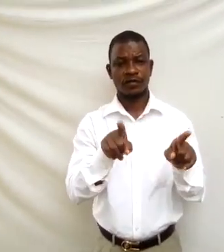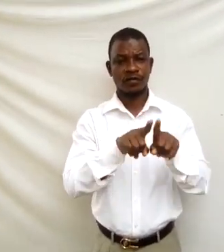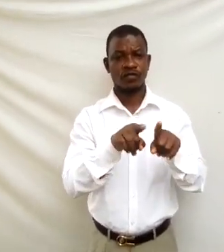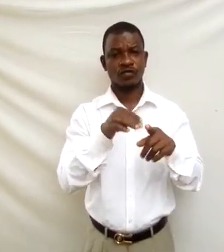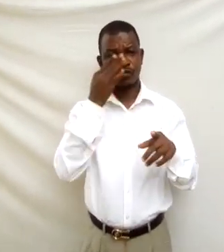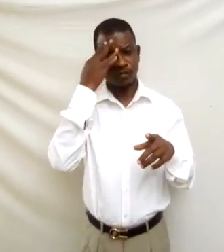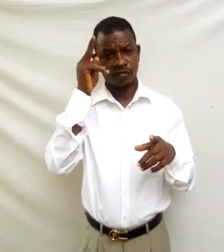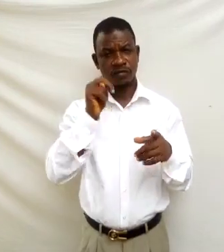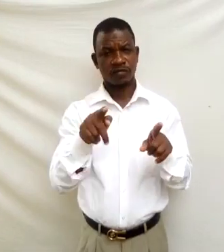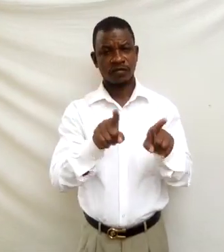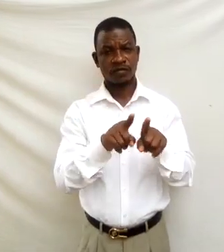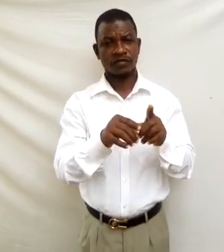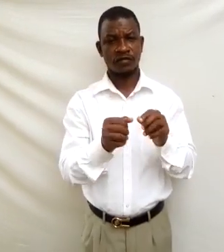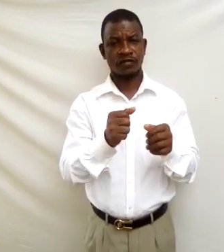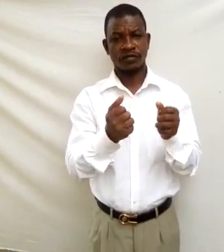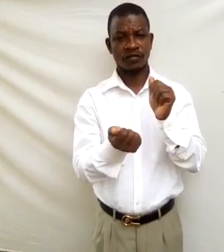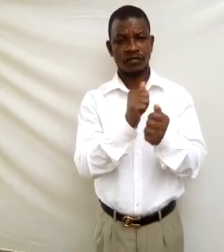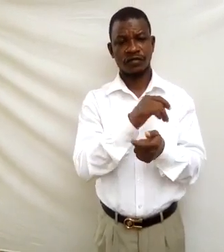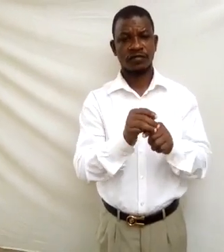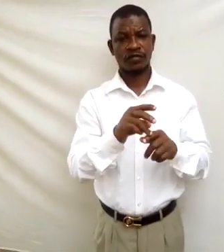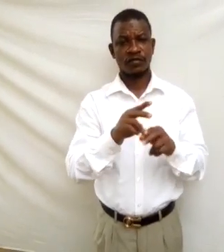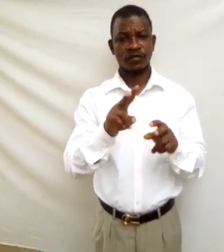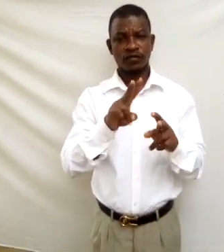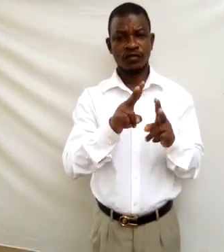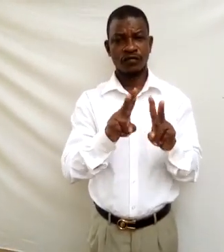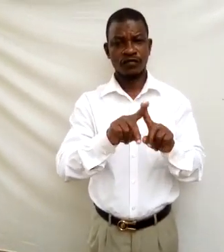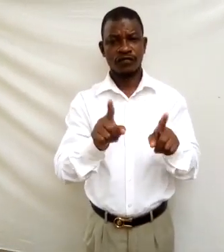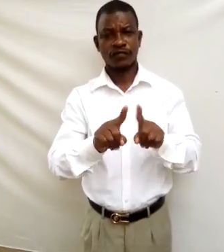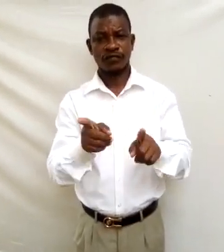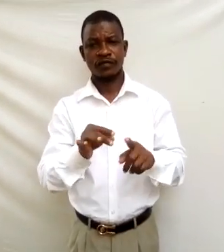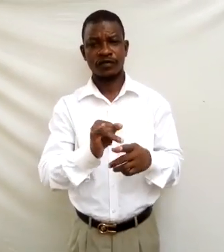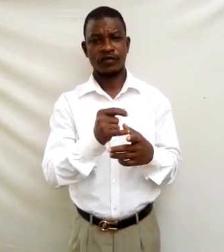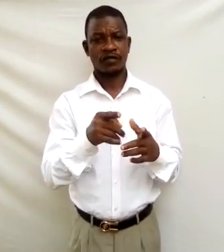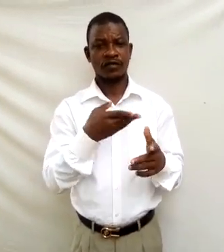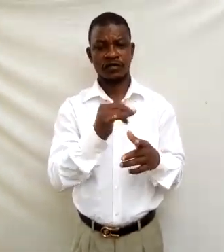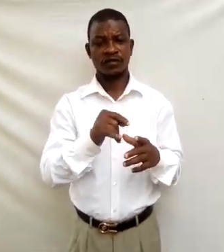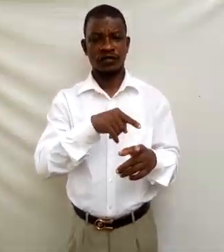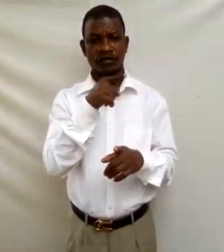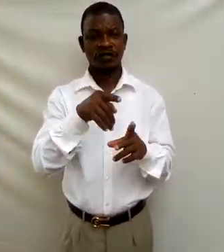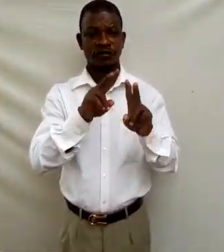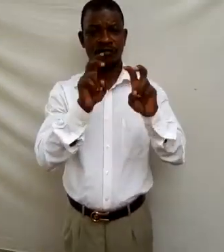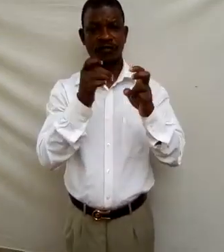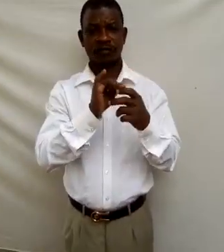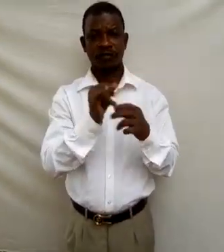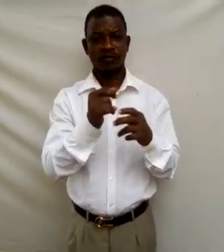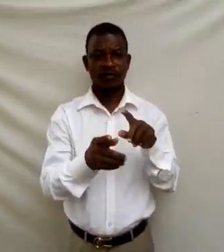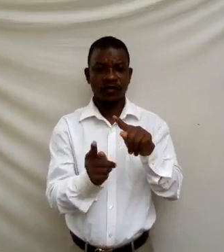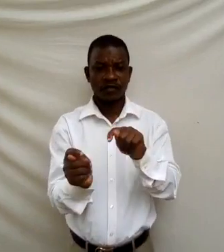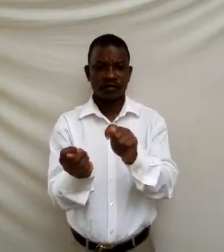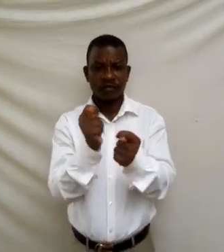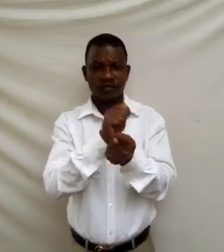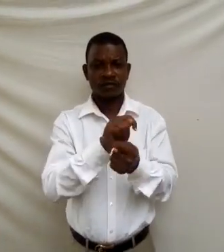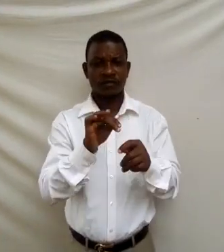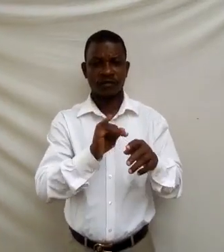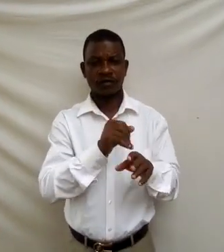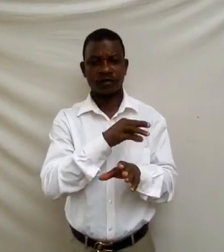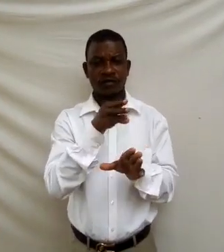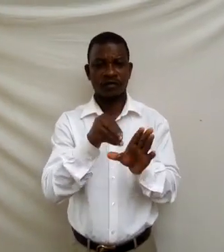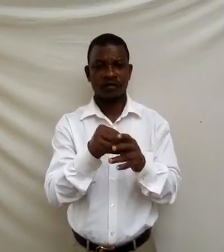as change of variable since this method involves transforming an integral with respect